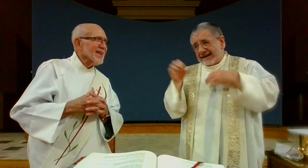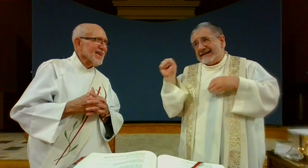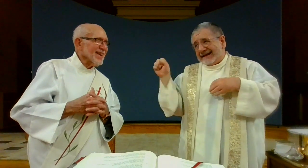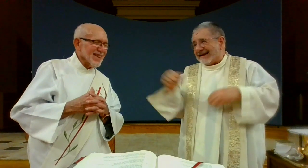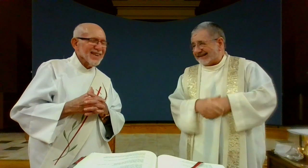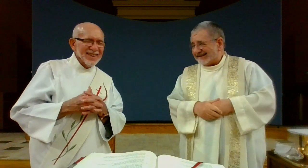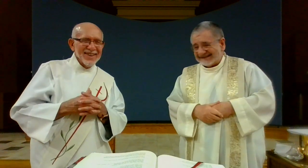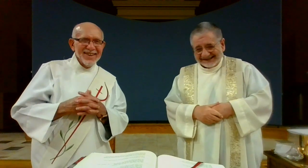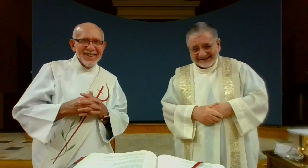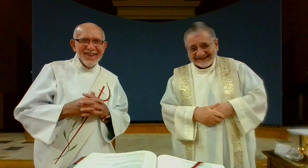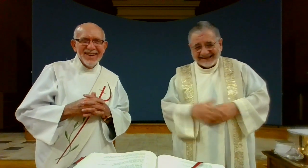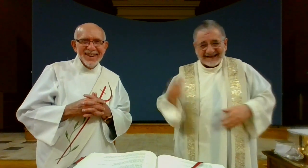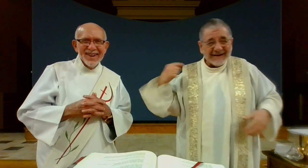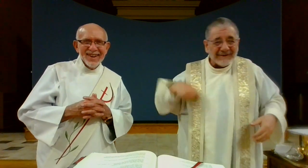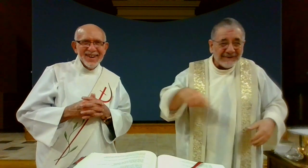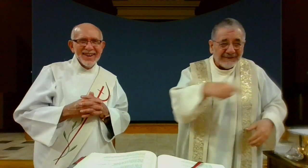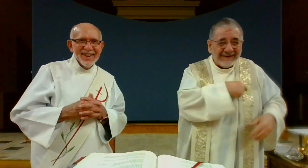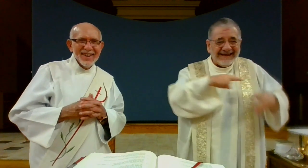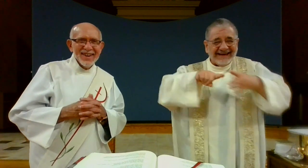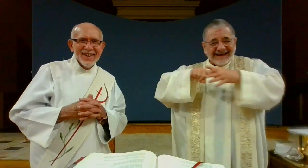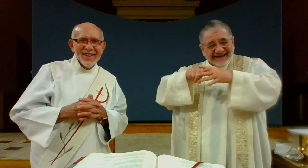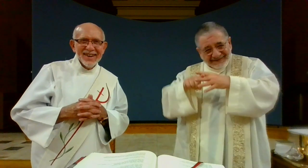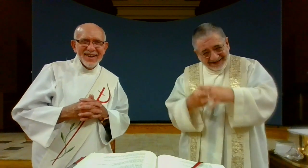I'm afraid so, yes. Let us begin.